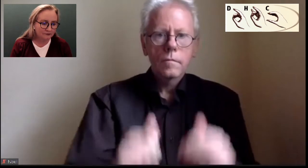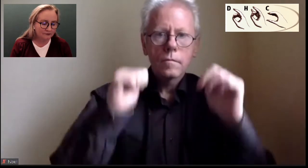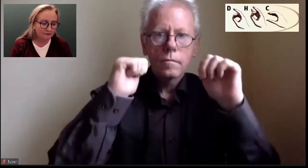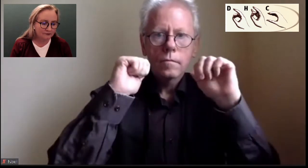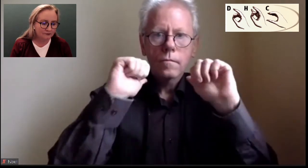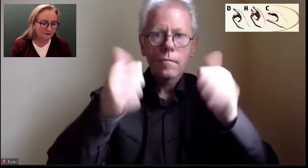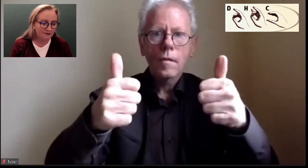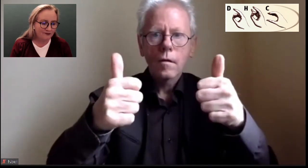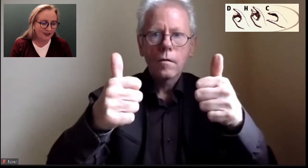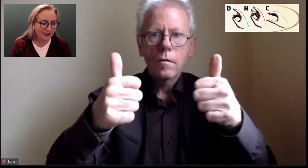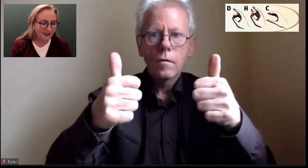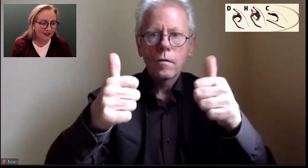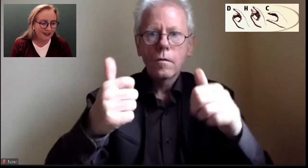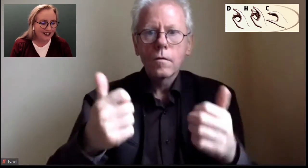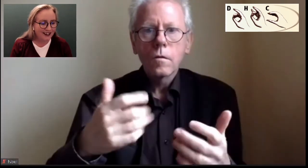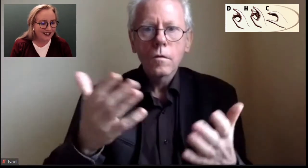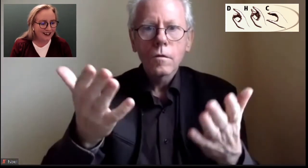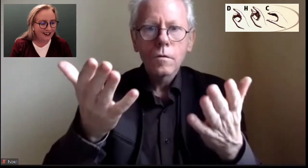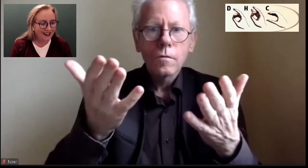Thank